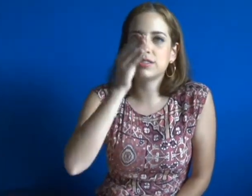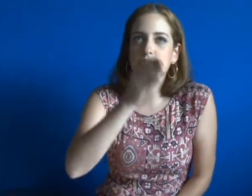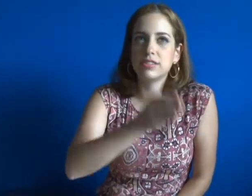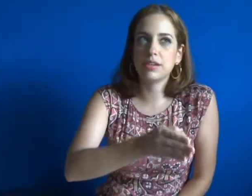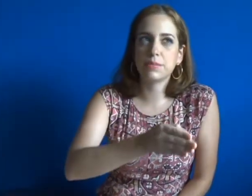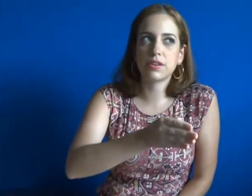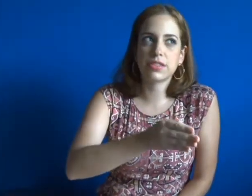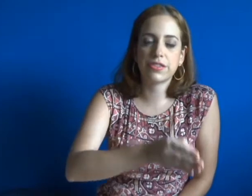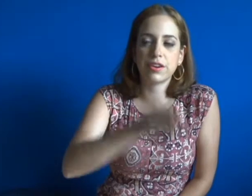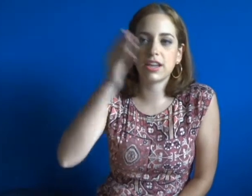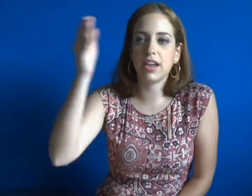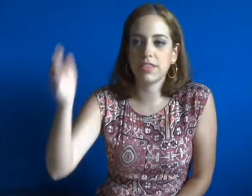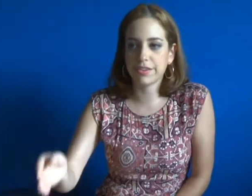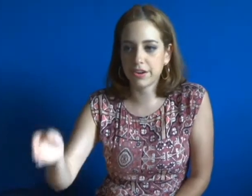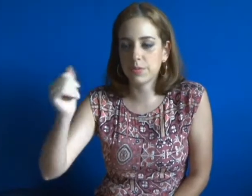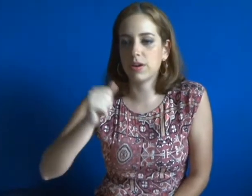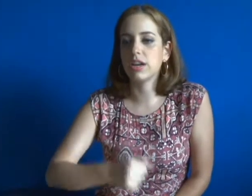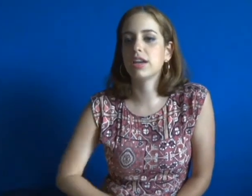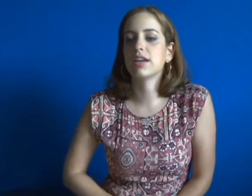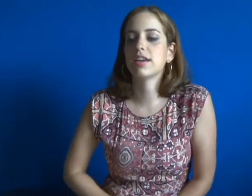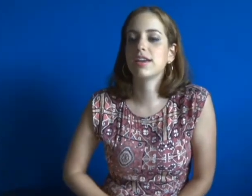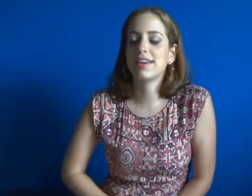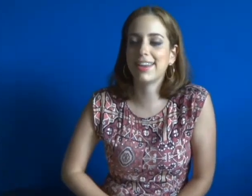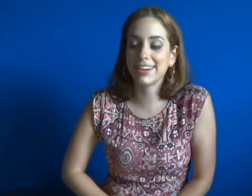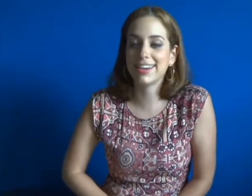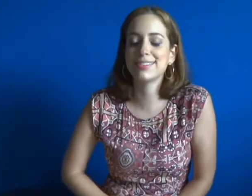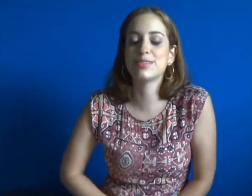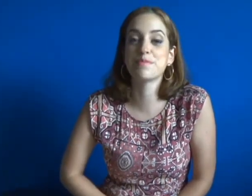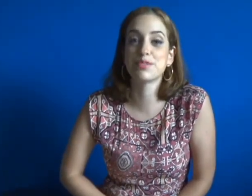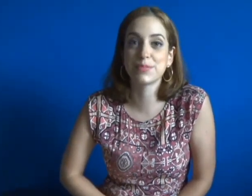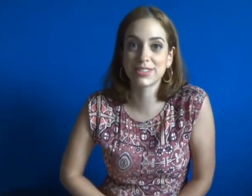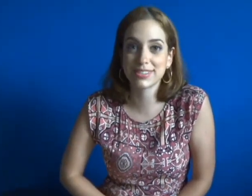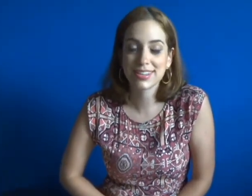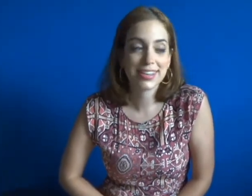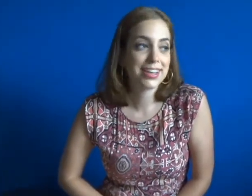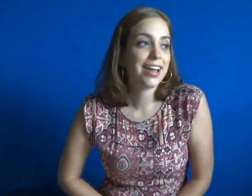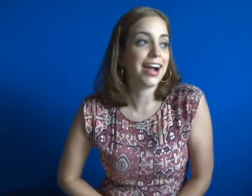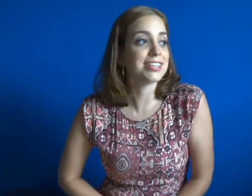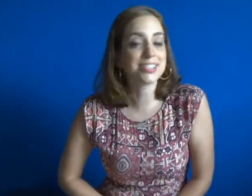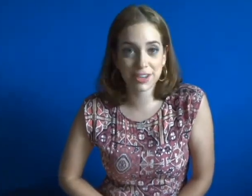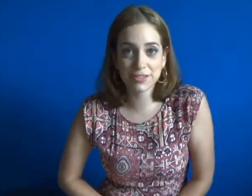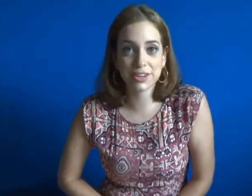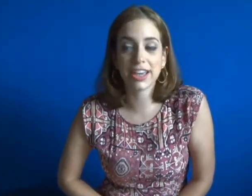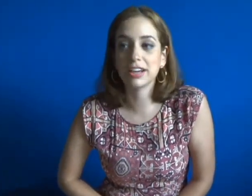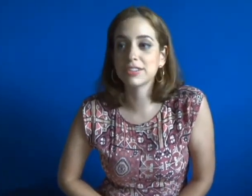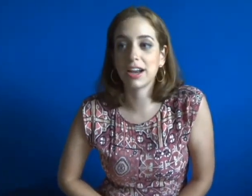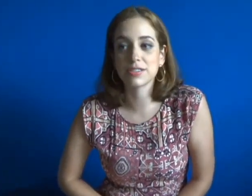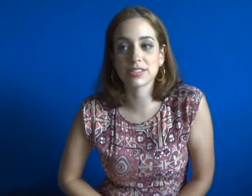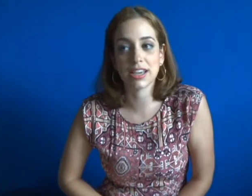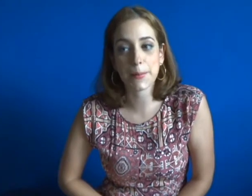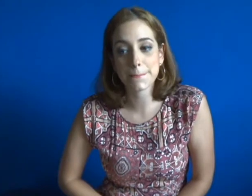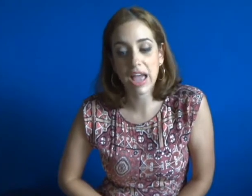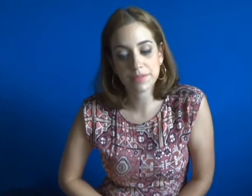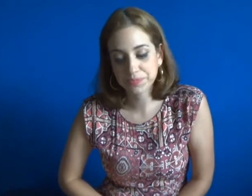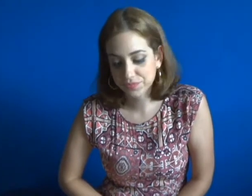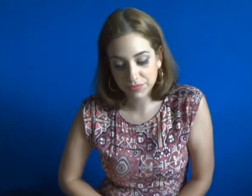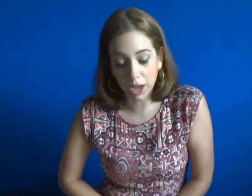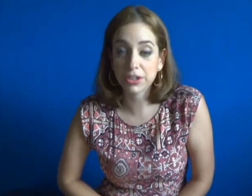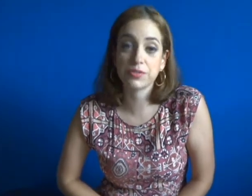December 30 and 31, and I needed two more books. I started to freak out, and I was just like, I'm gonna